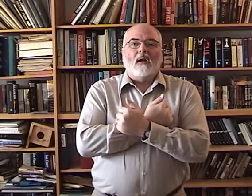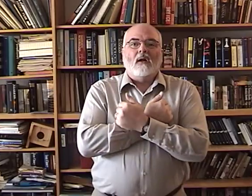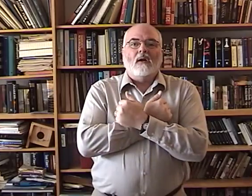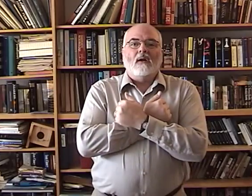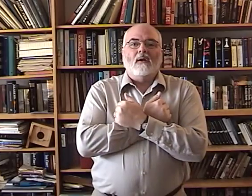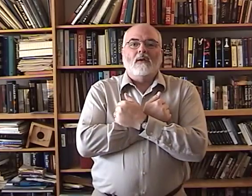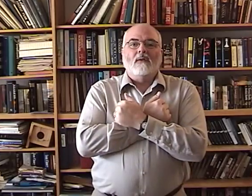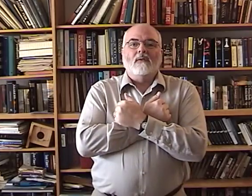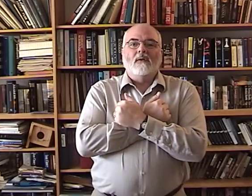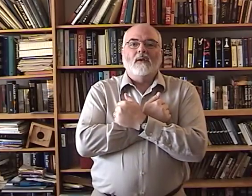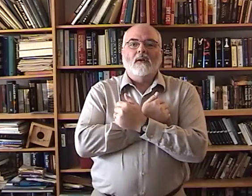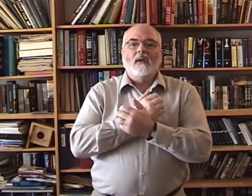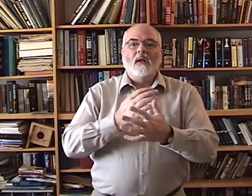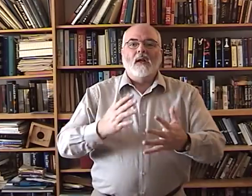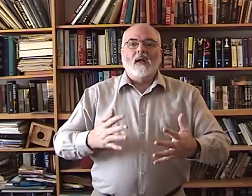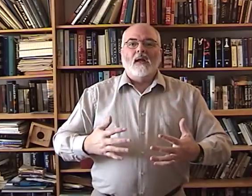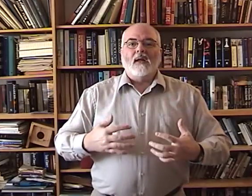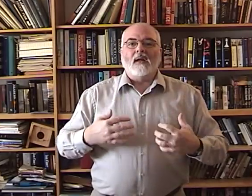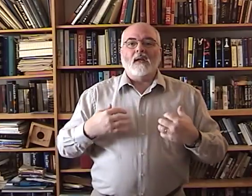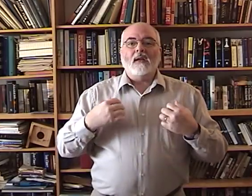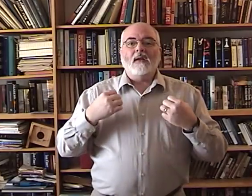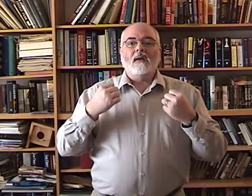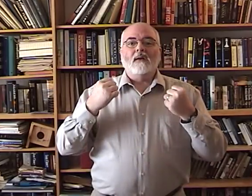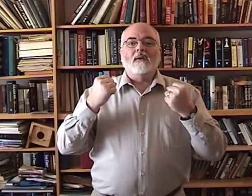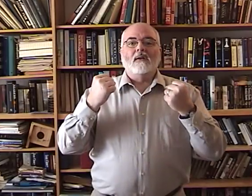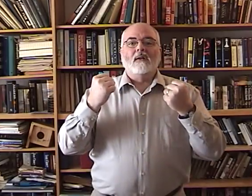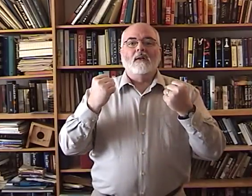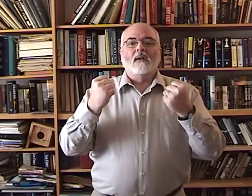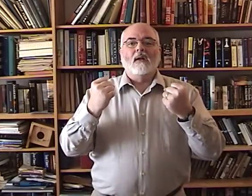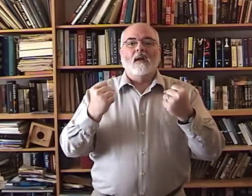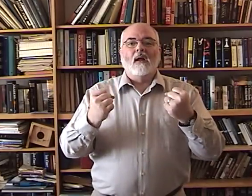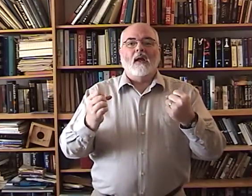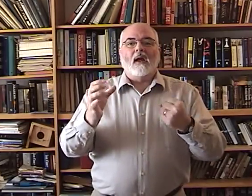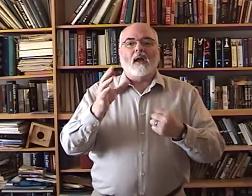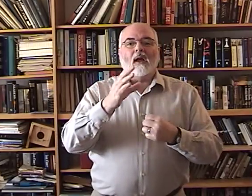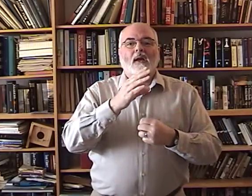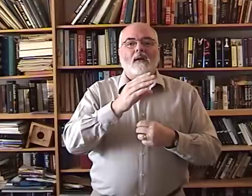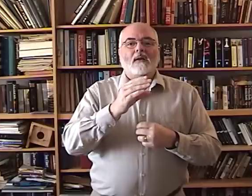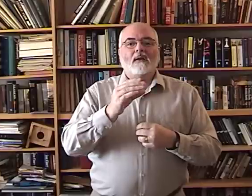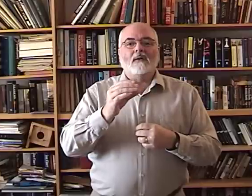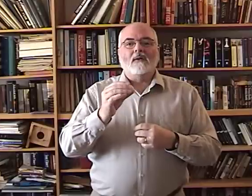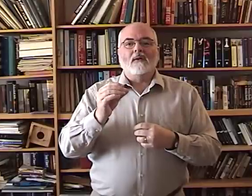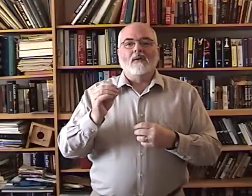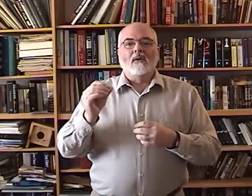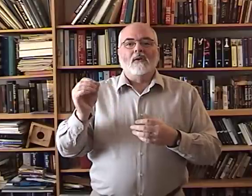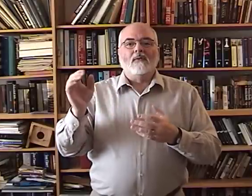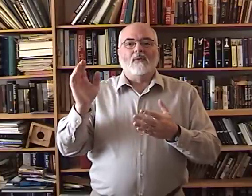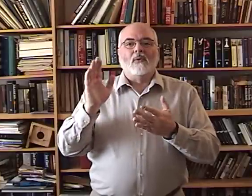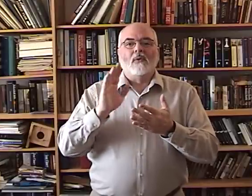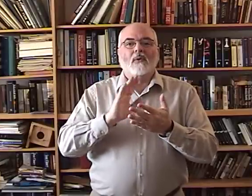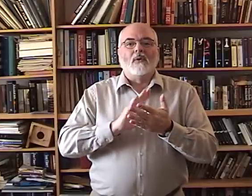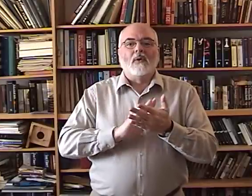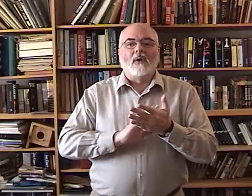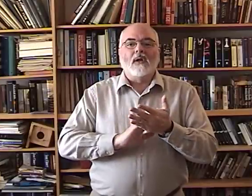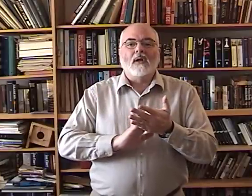heal and forgive